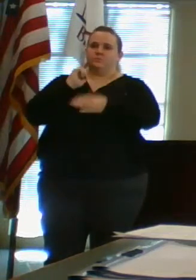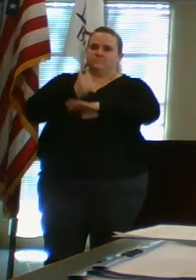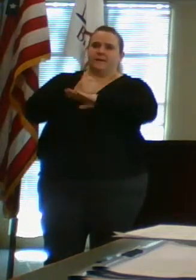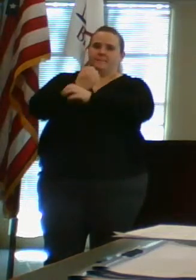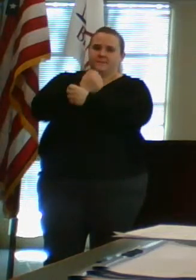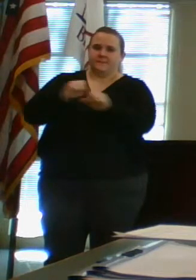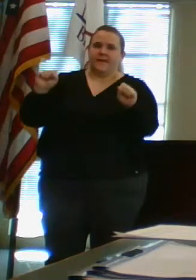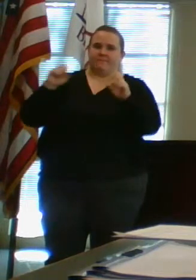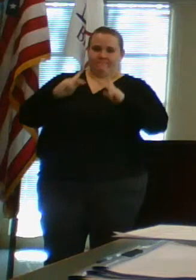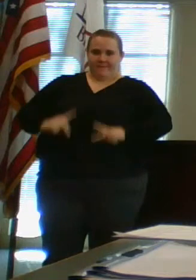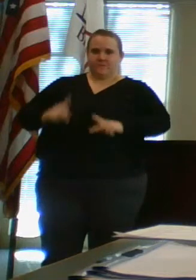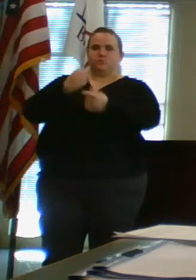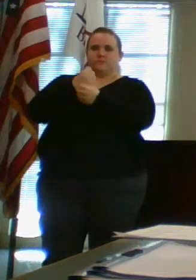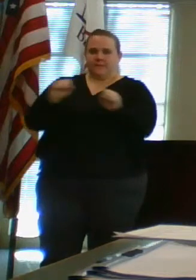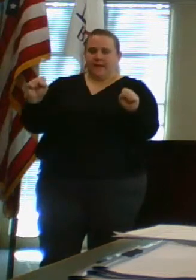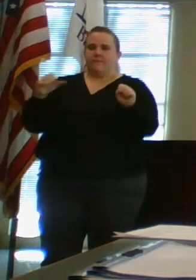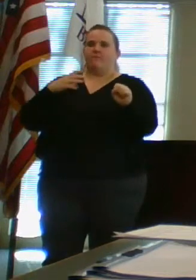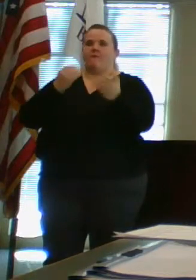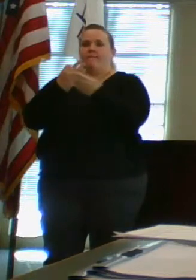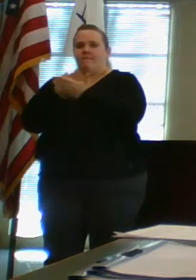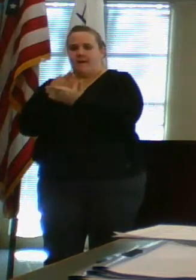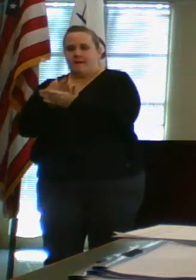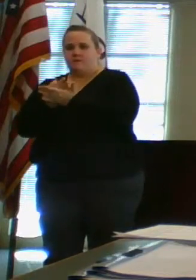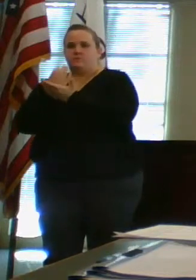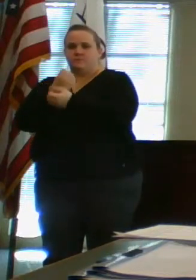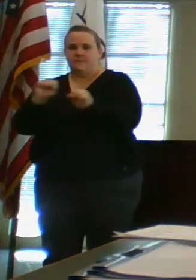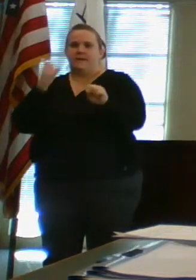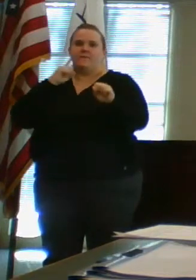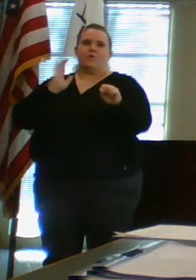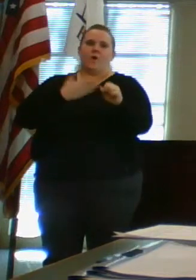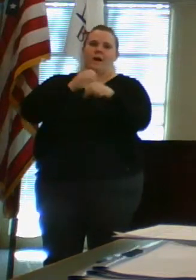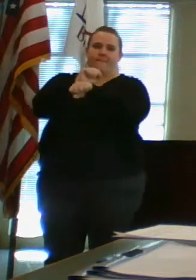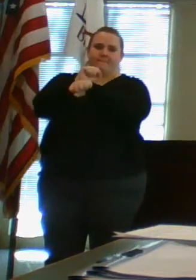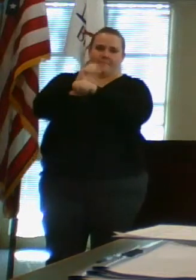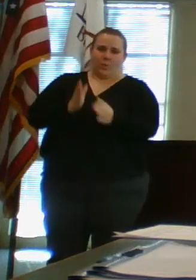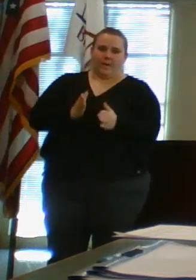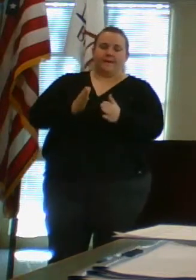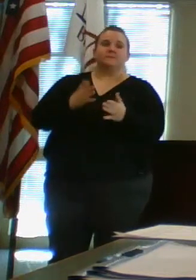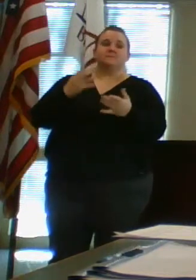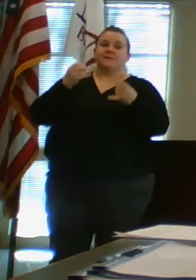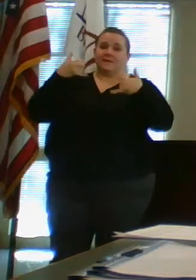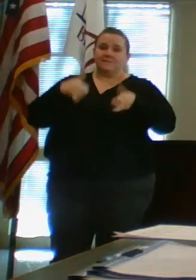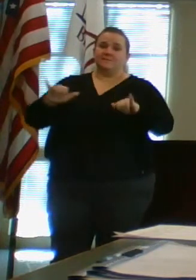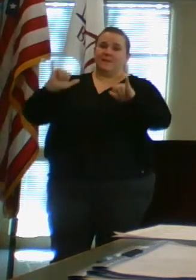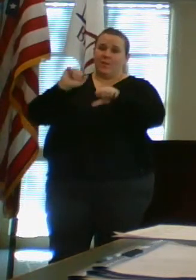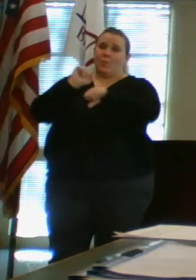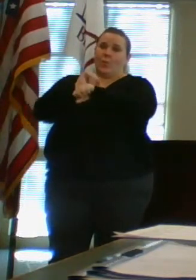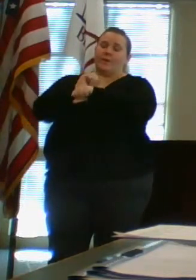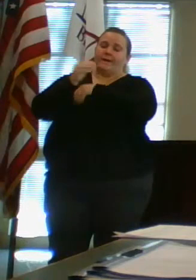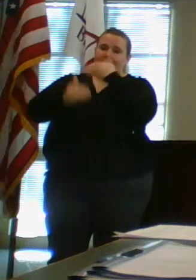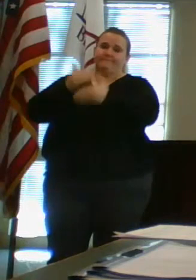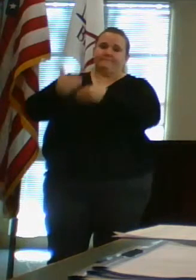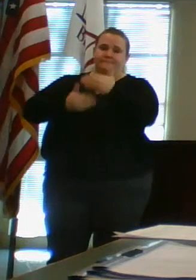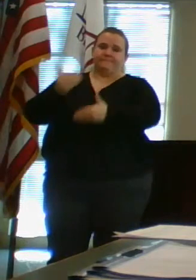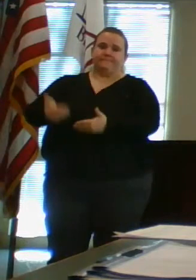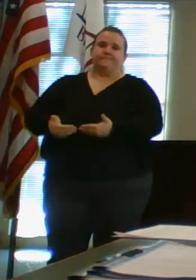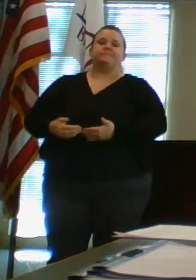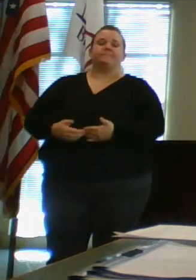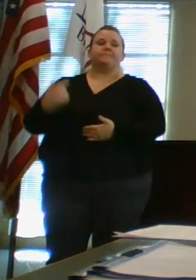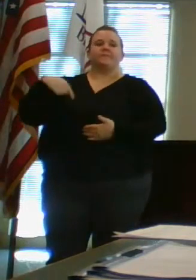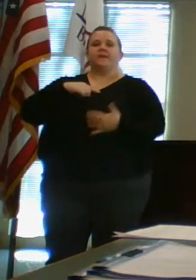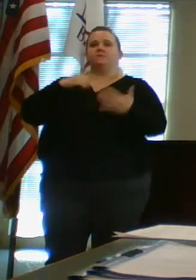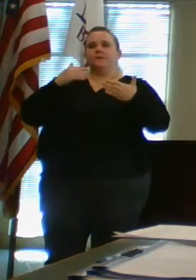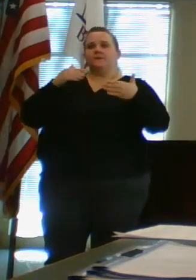physical safety, and financial safety of our employees. And it's still a work in progress as